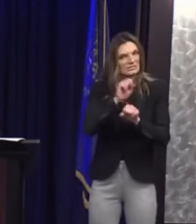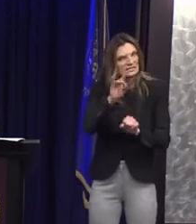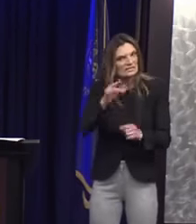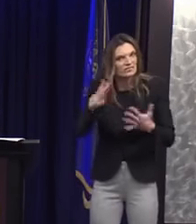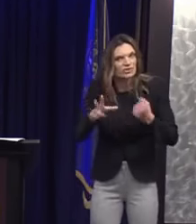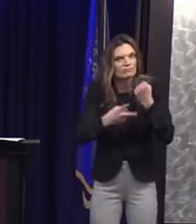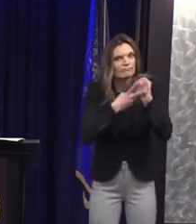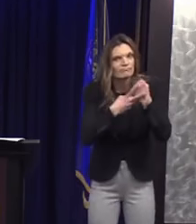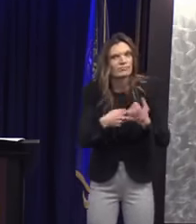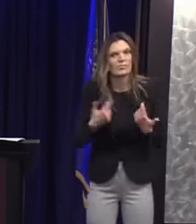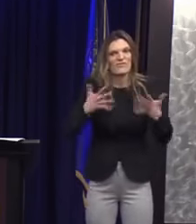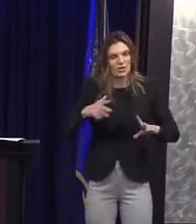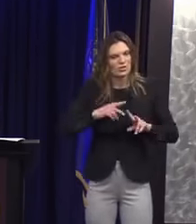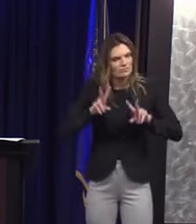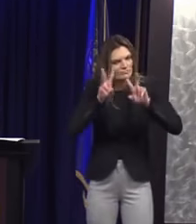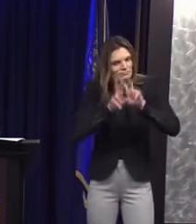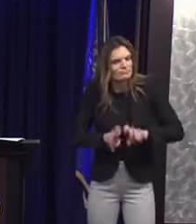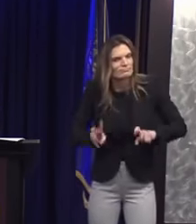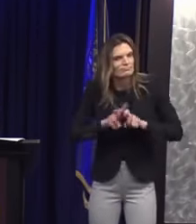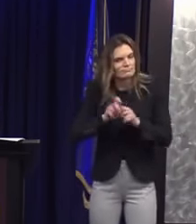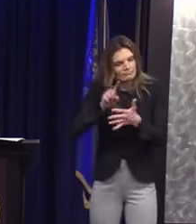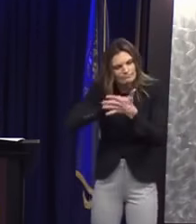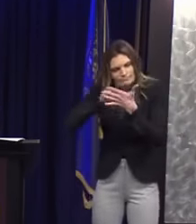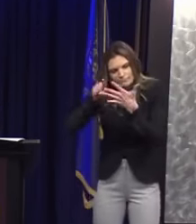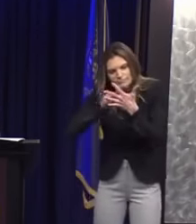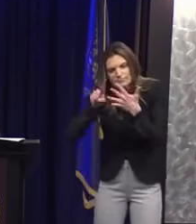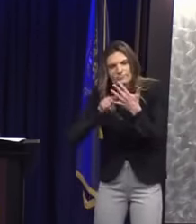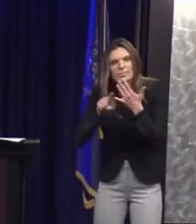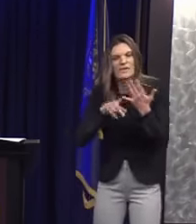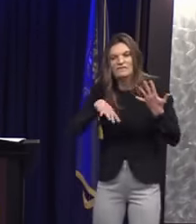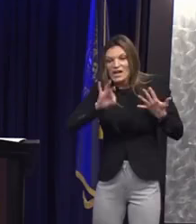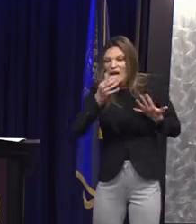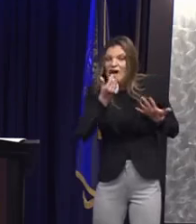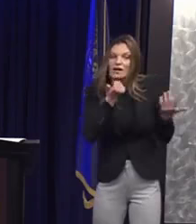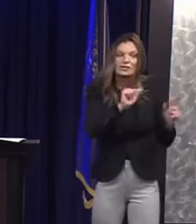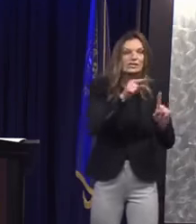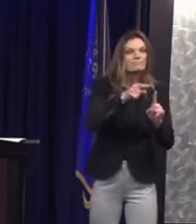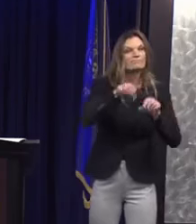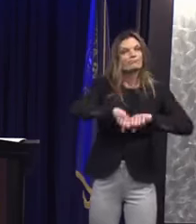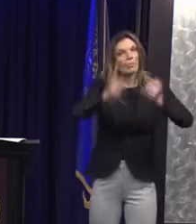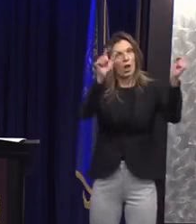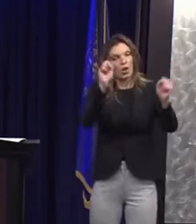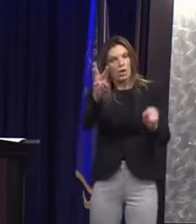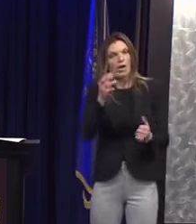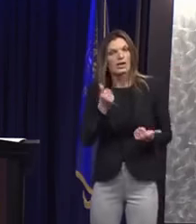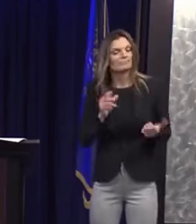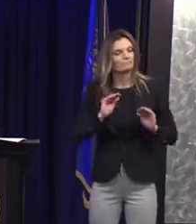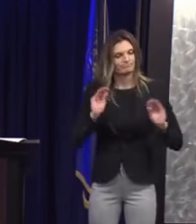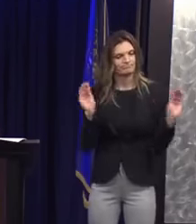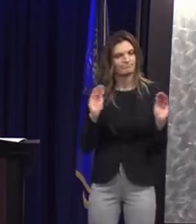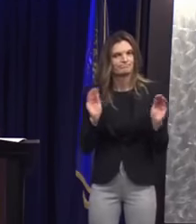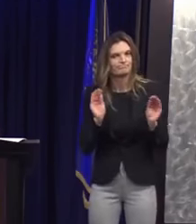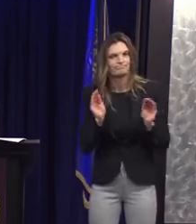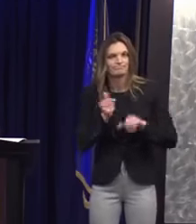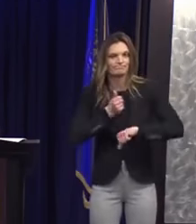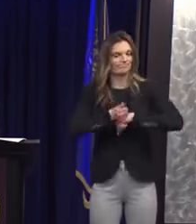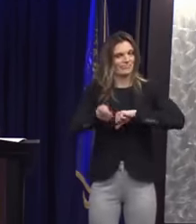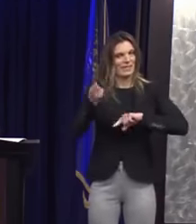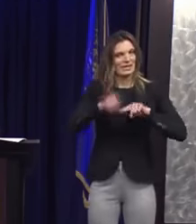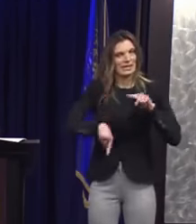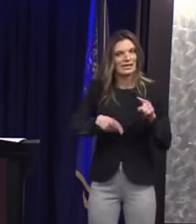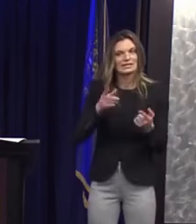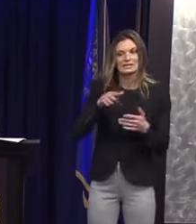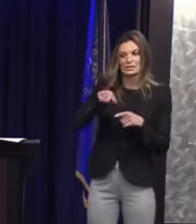the evidence and the law that applies to this case, no criminal charge could be sustained against any City